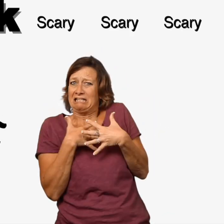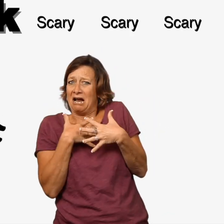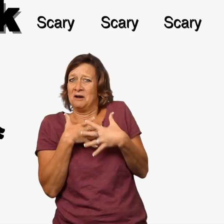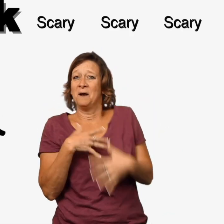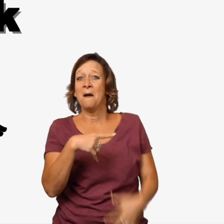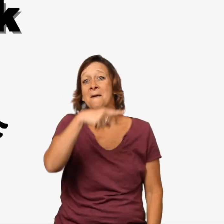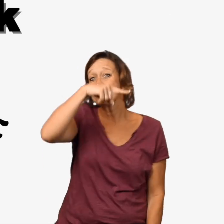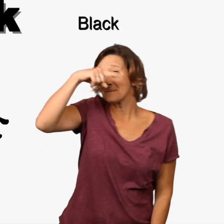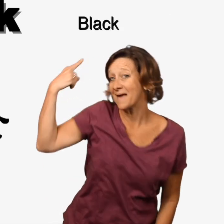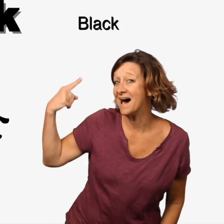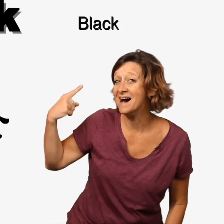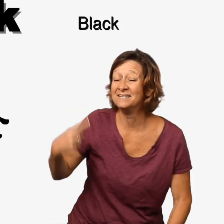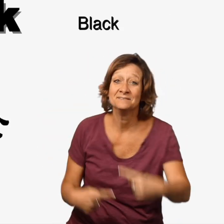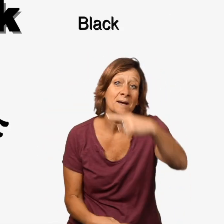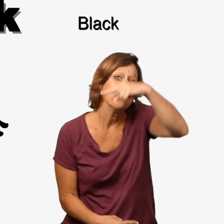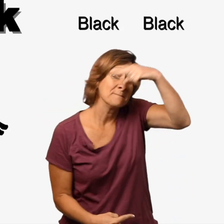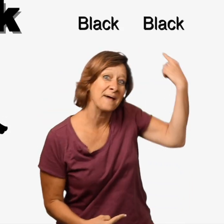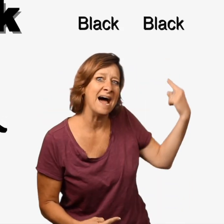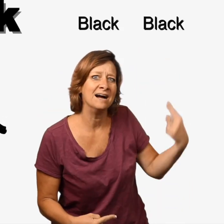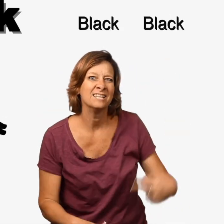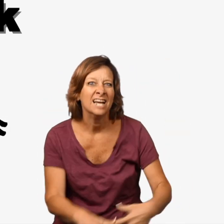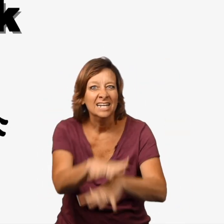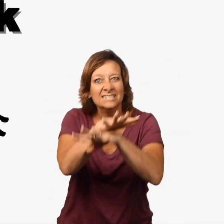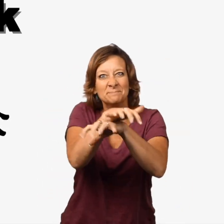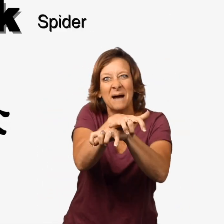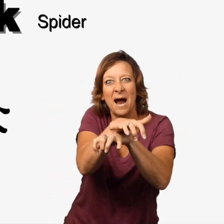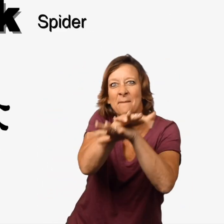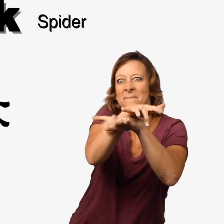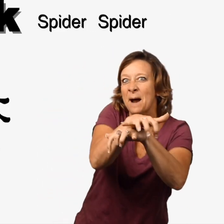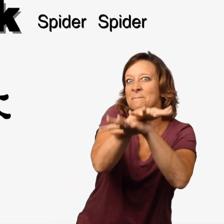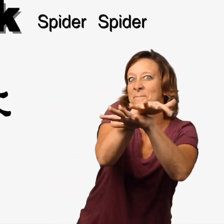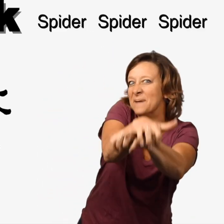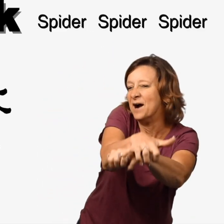scary. Black, black. Spider, spider, spider.